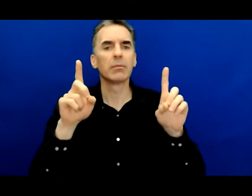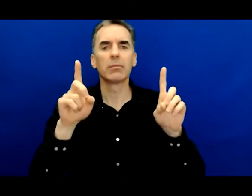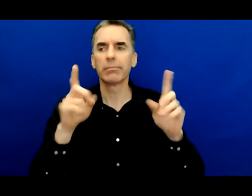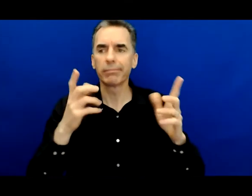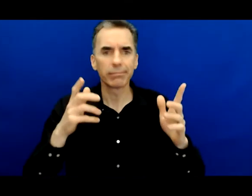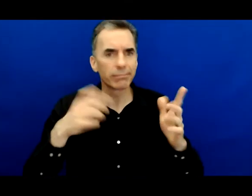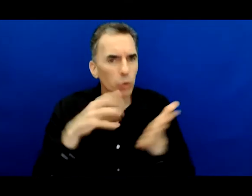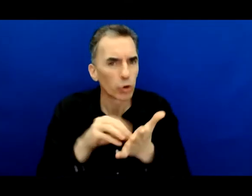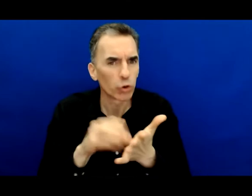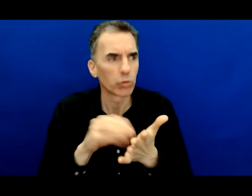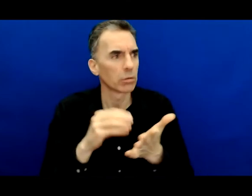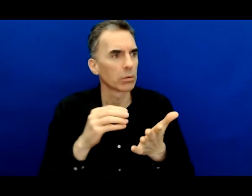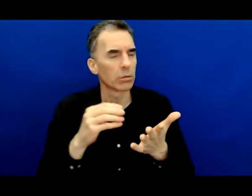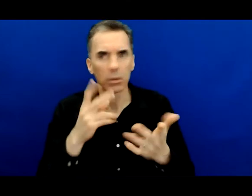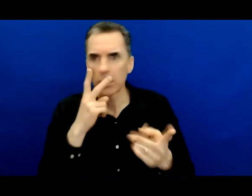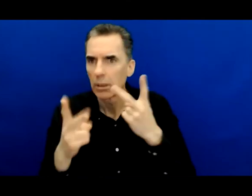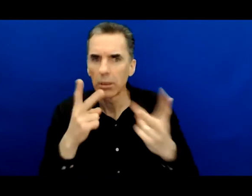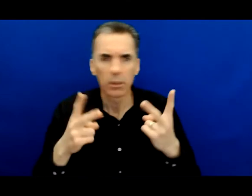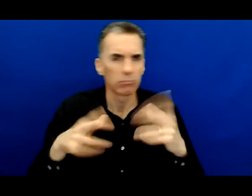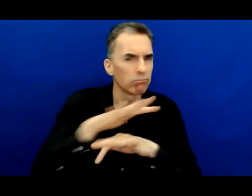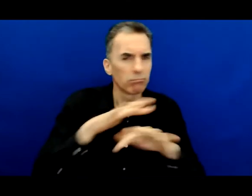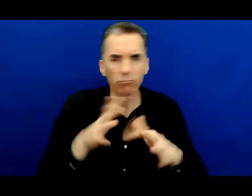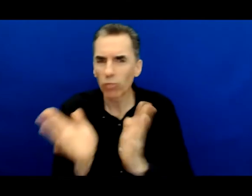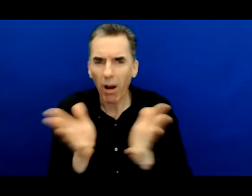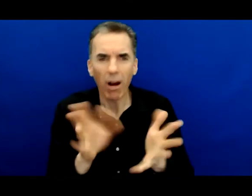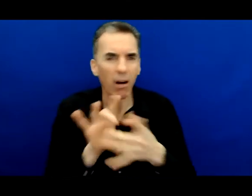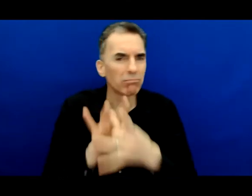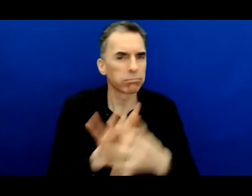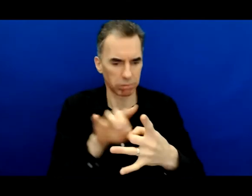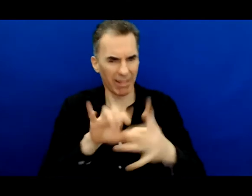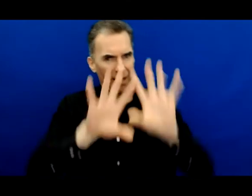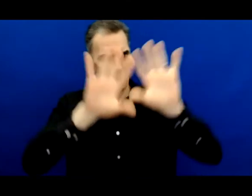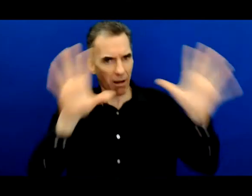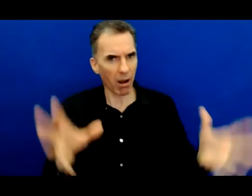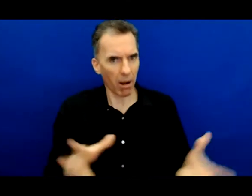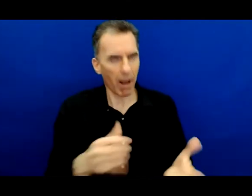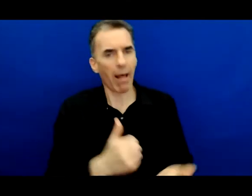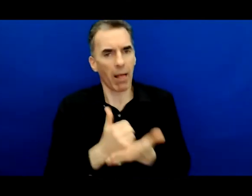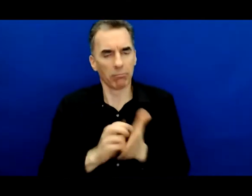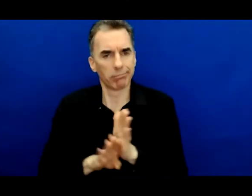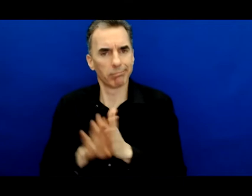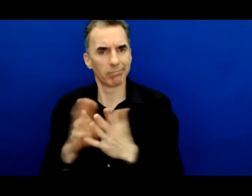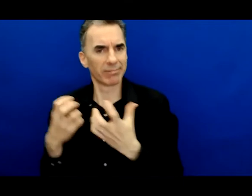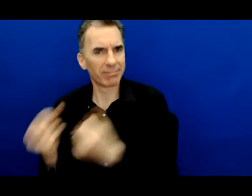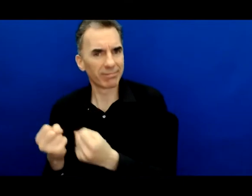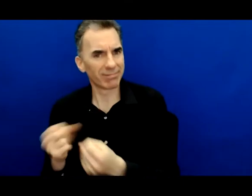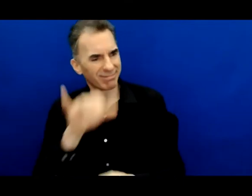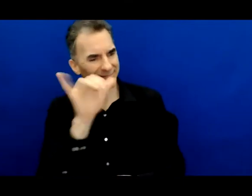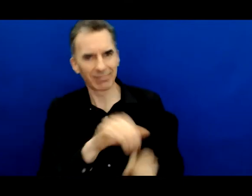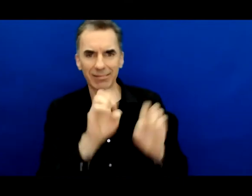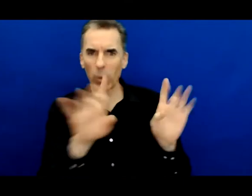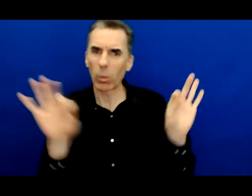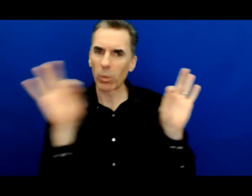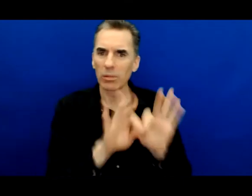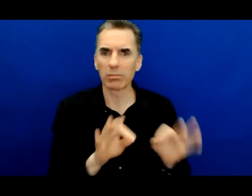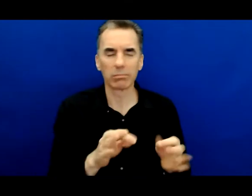the experiences, the camaraderie, the conversations, the thought partnership, the projects we